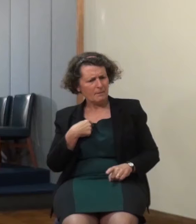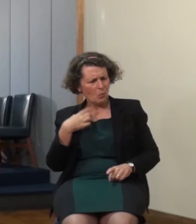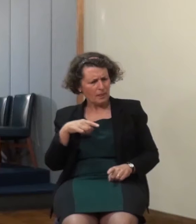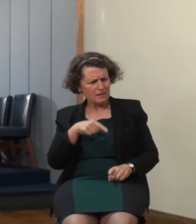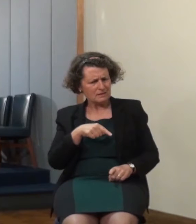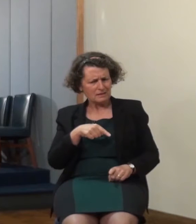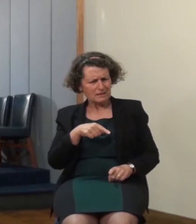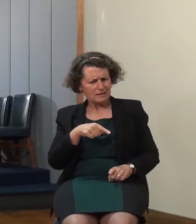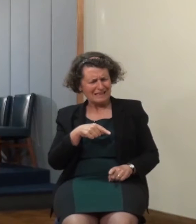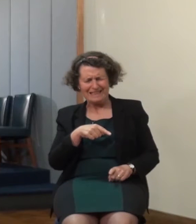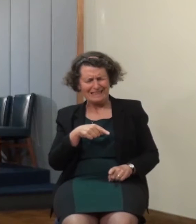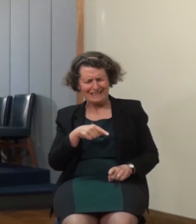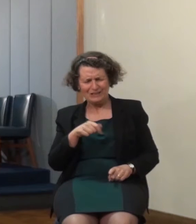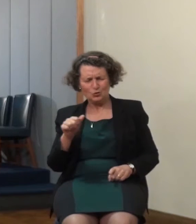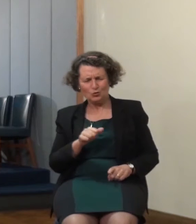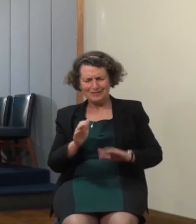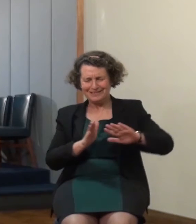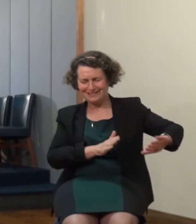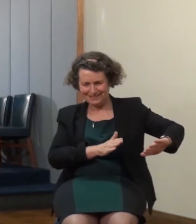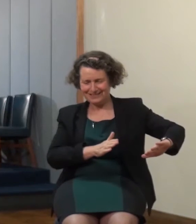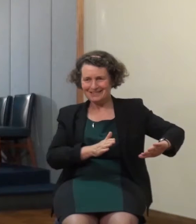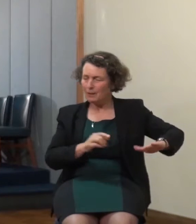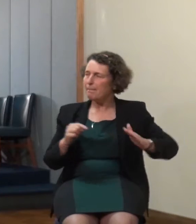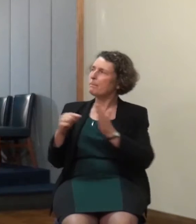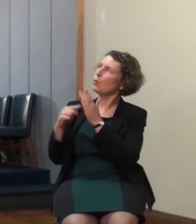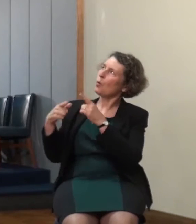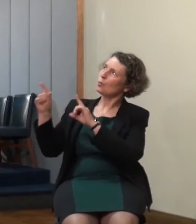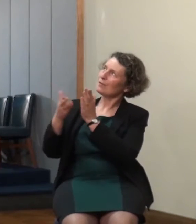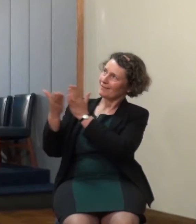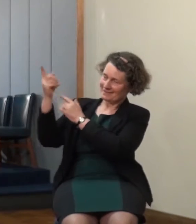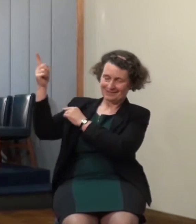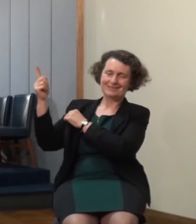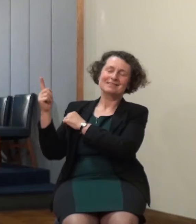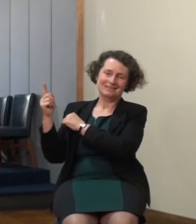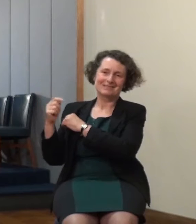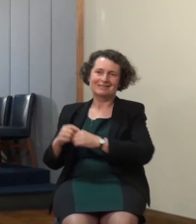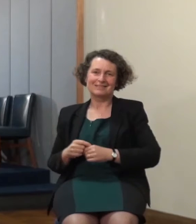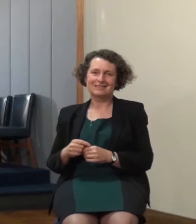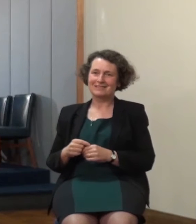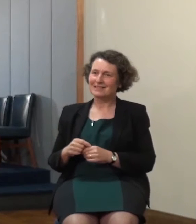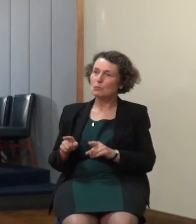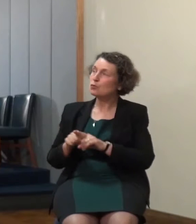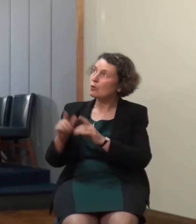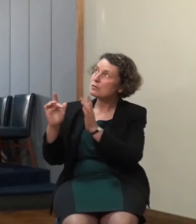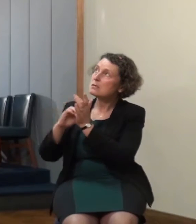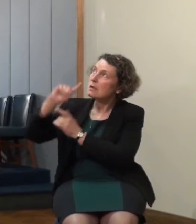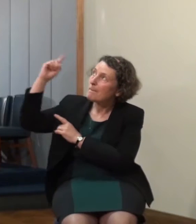priority is the Lord and that great incoming day that day which is a